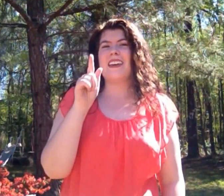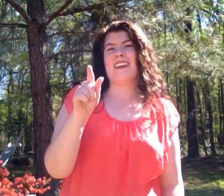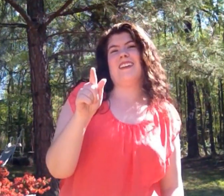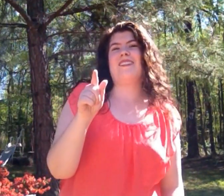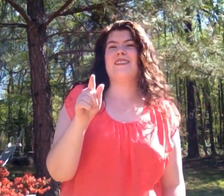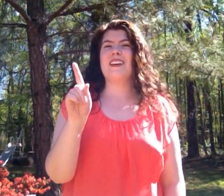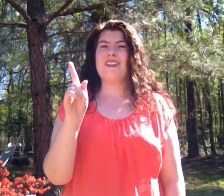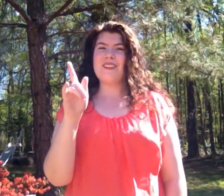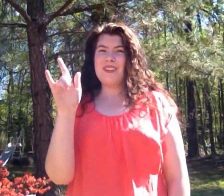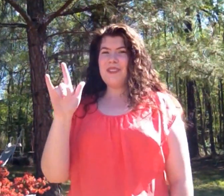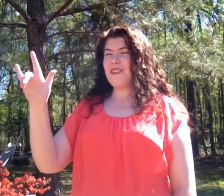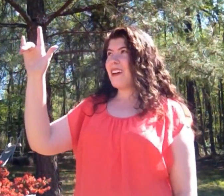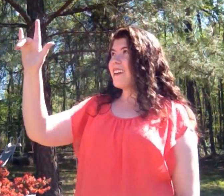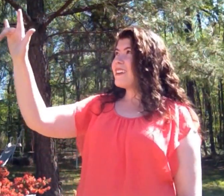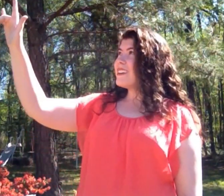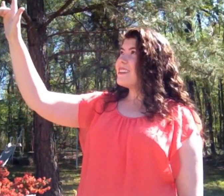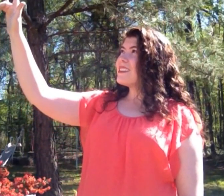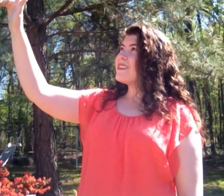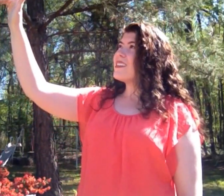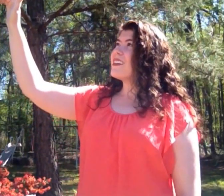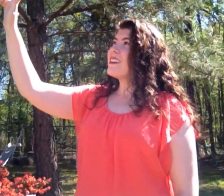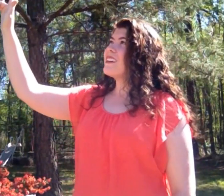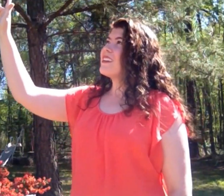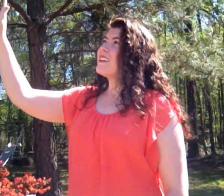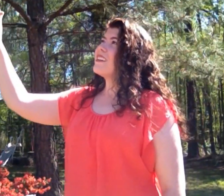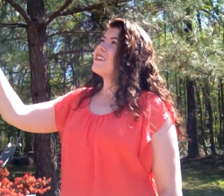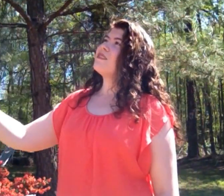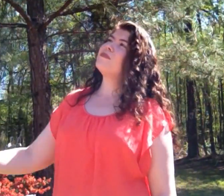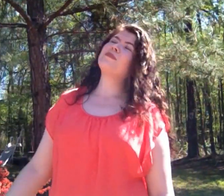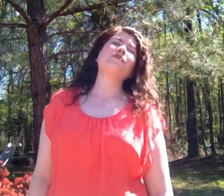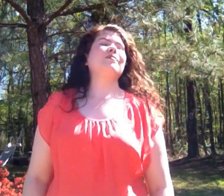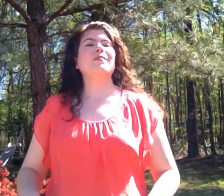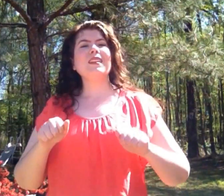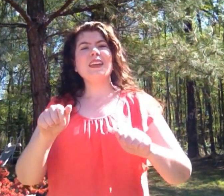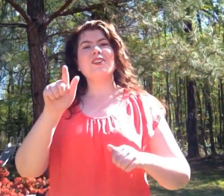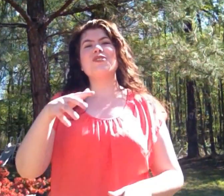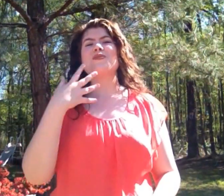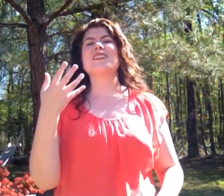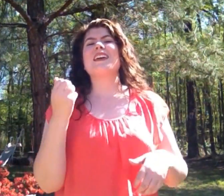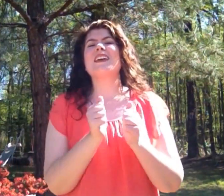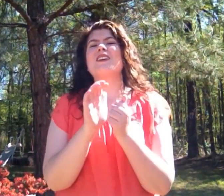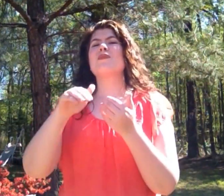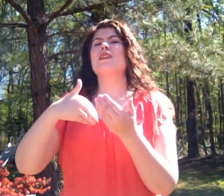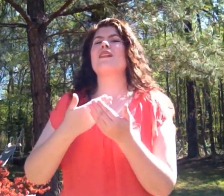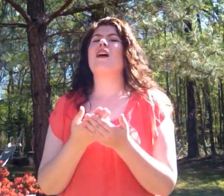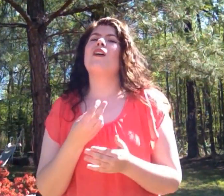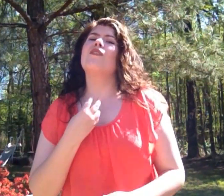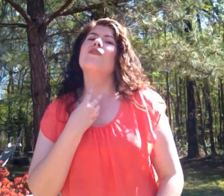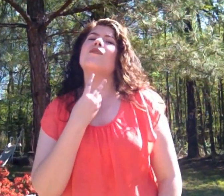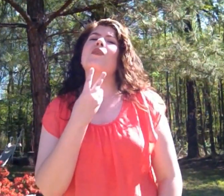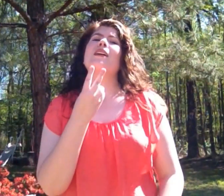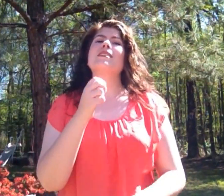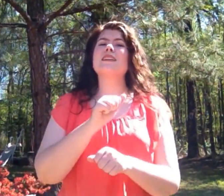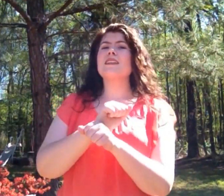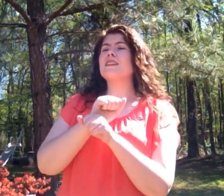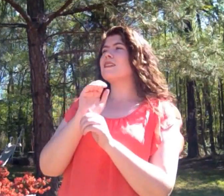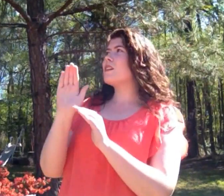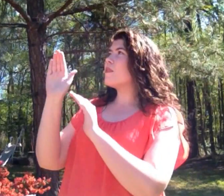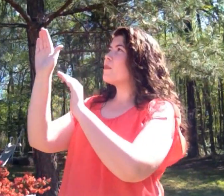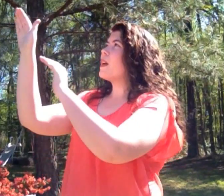eagle tell you where he's been? Can you sing with all the voices of the